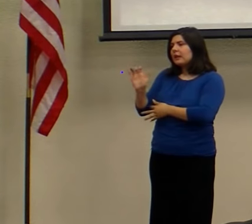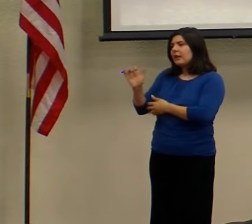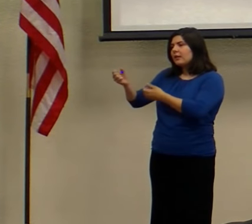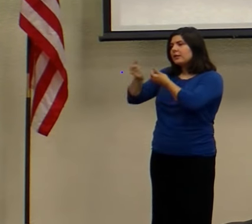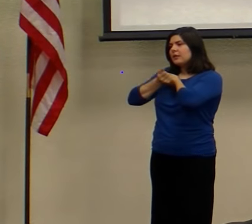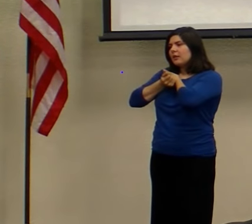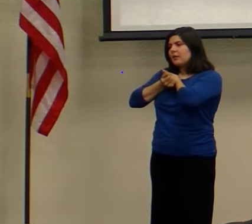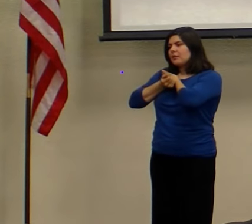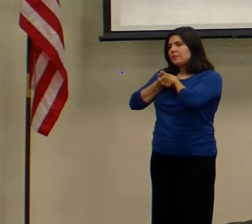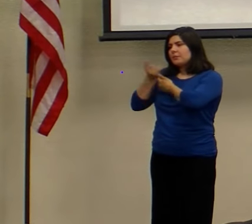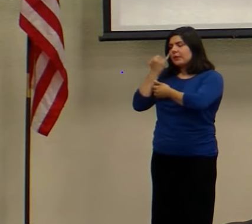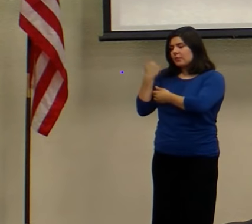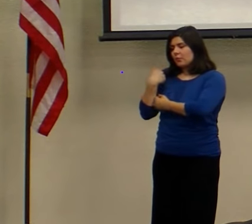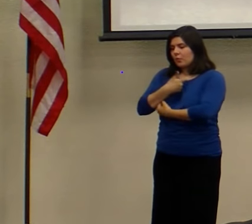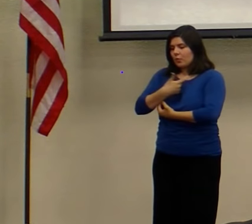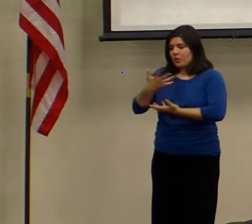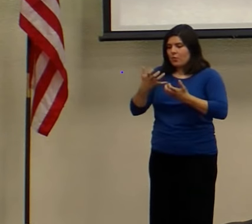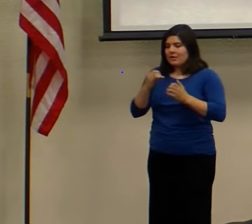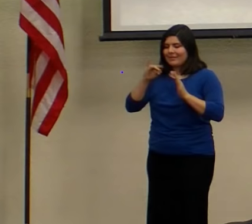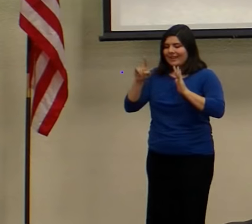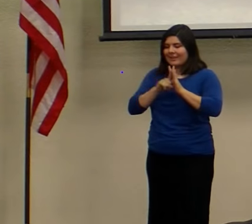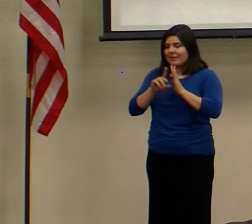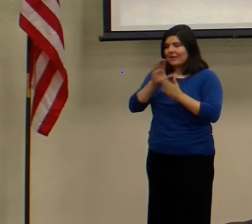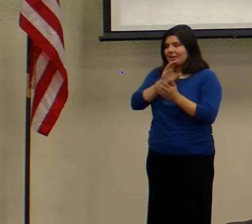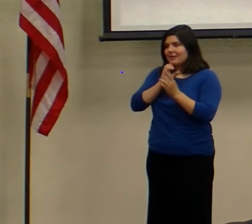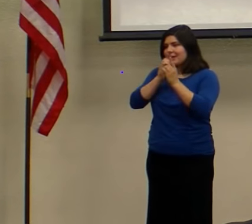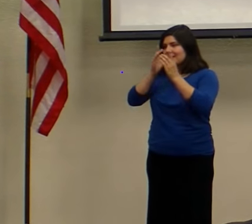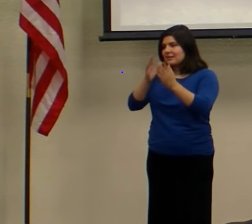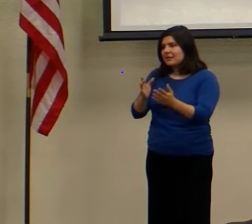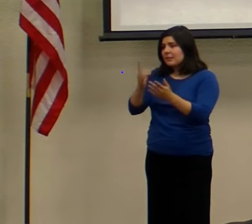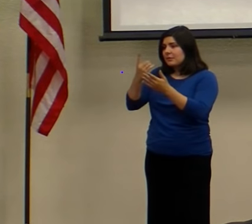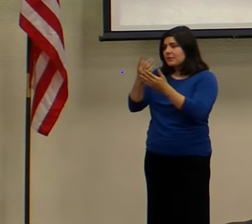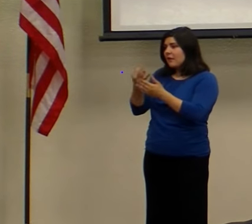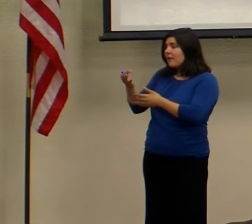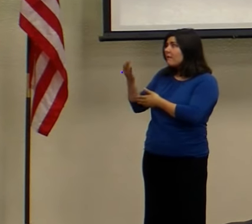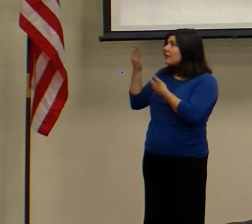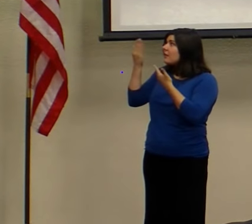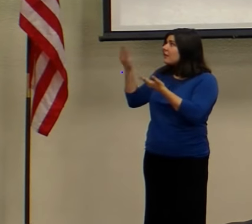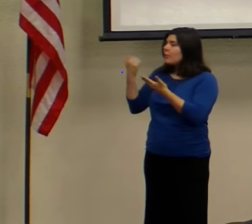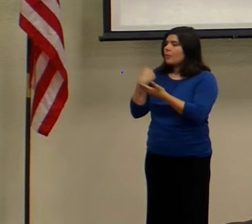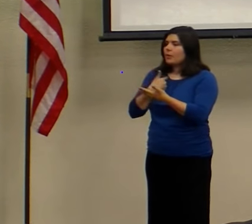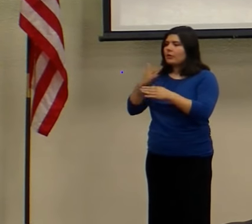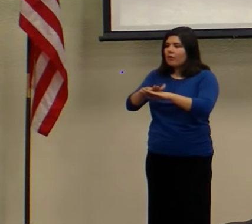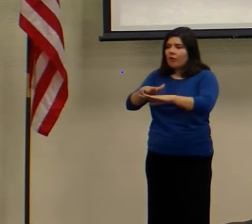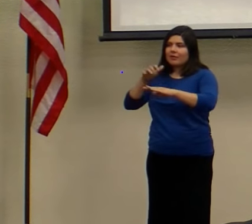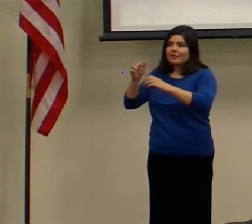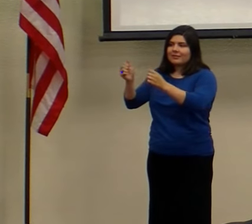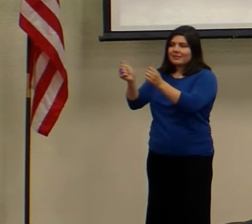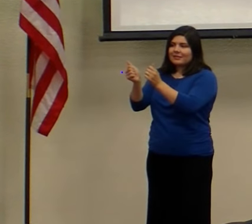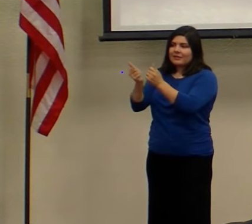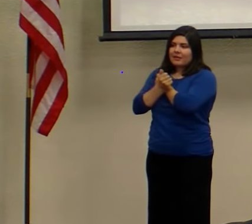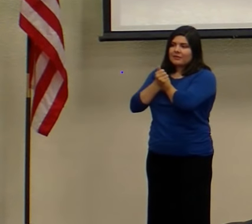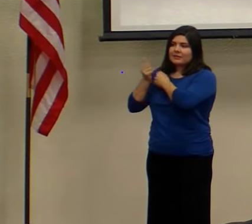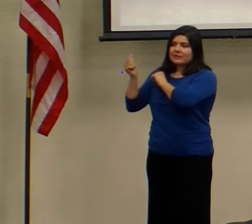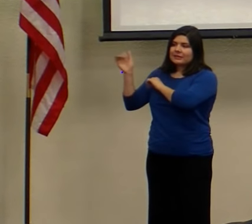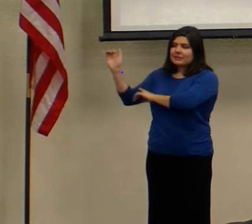You know, if we want to be identified as disciples of him, then we're called to love like he loved.